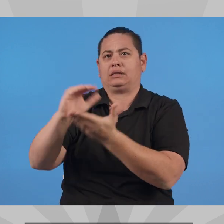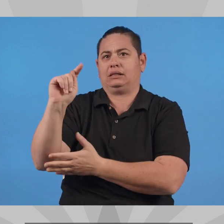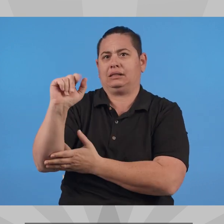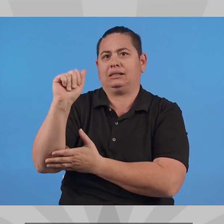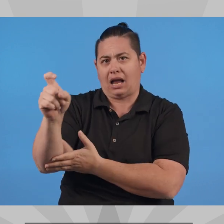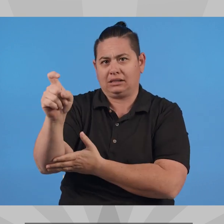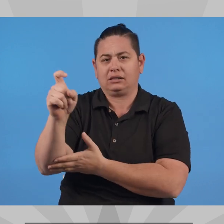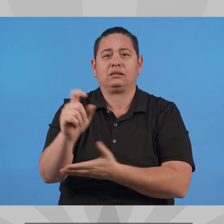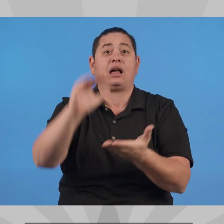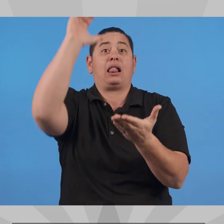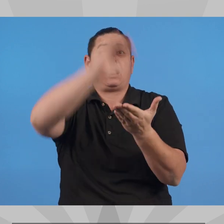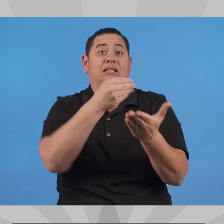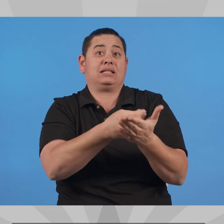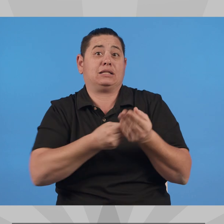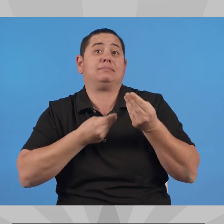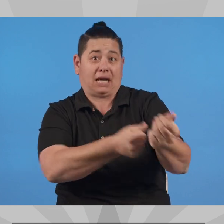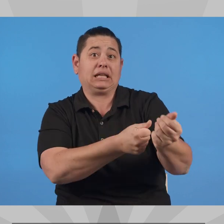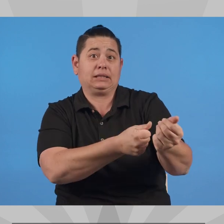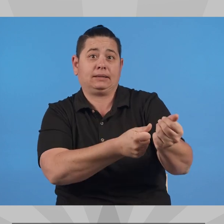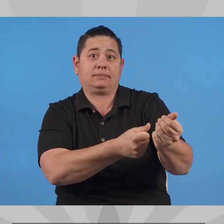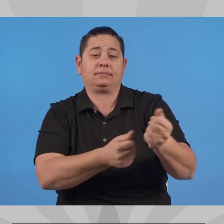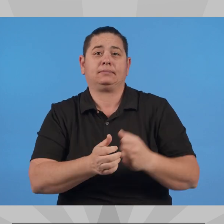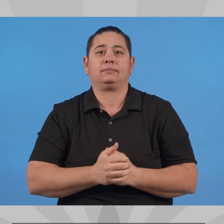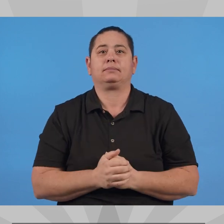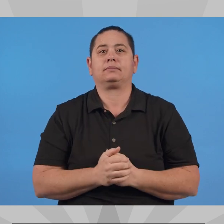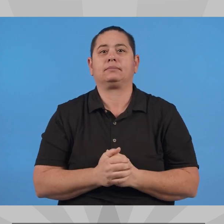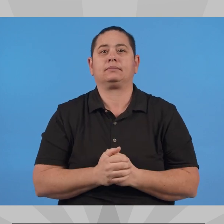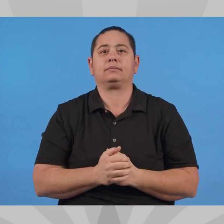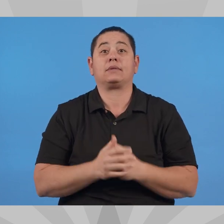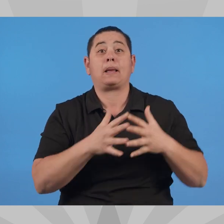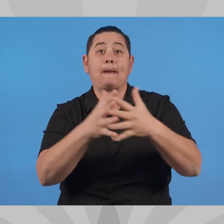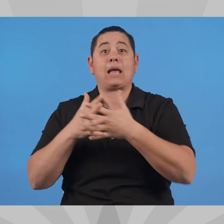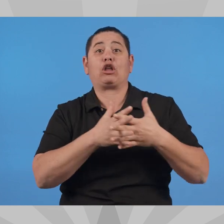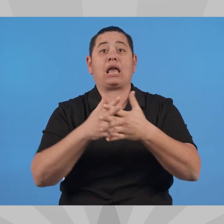advocate for less regulation, lower taxes, and reduced spending.